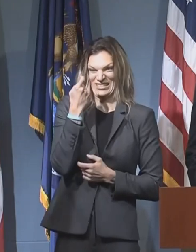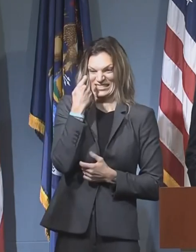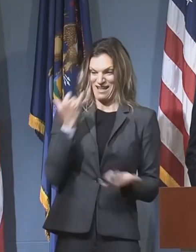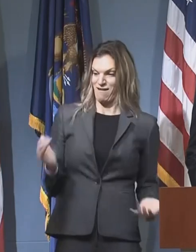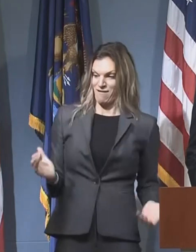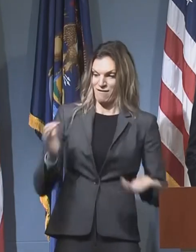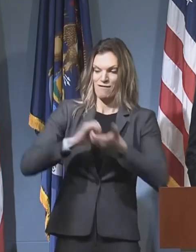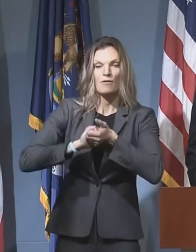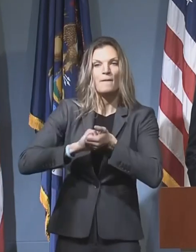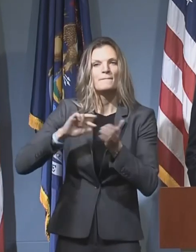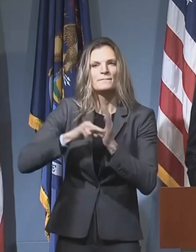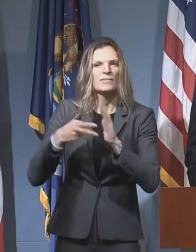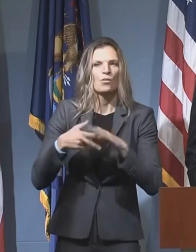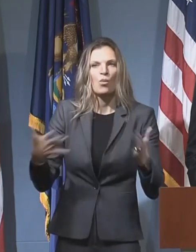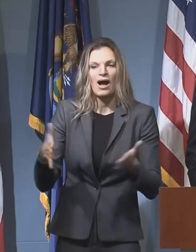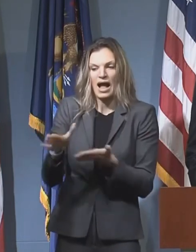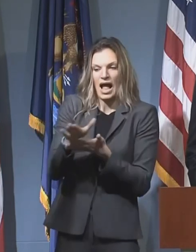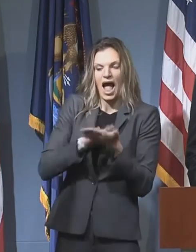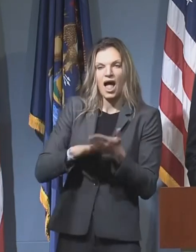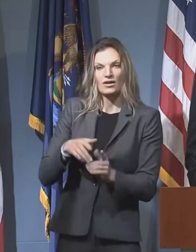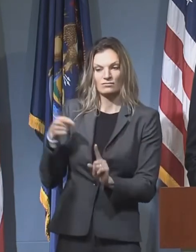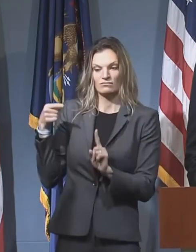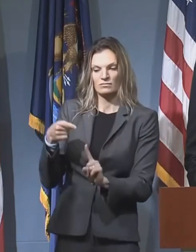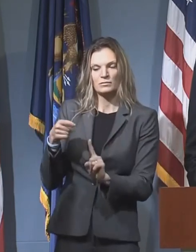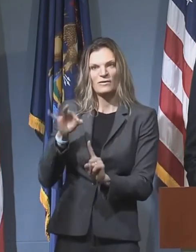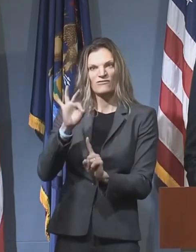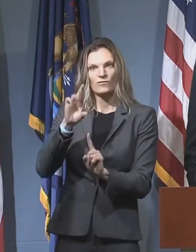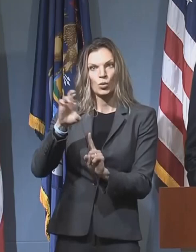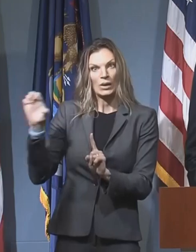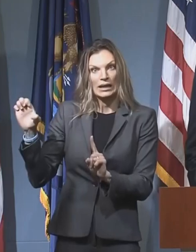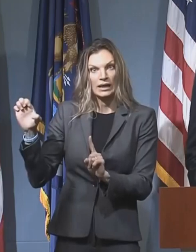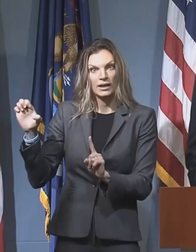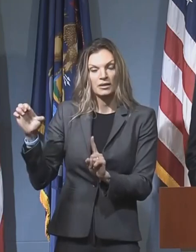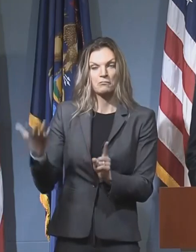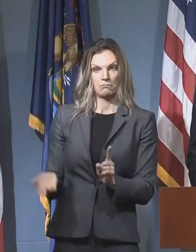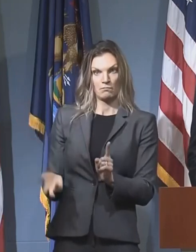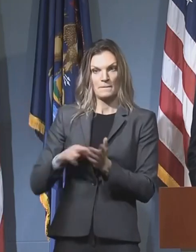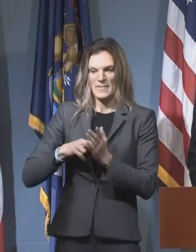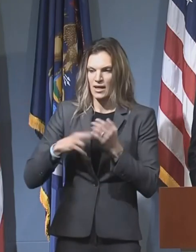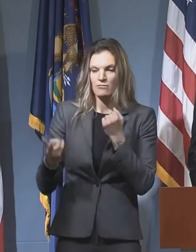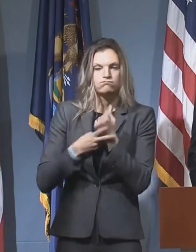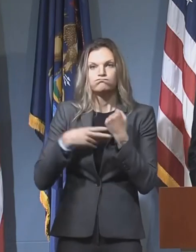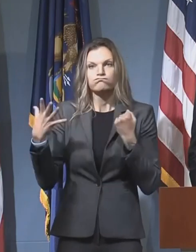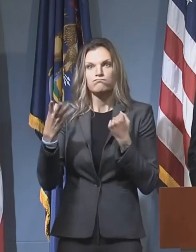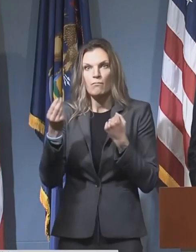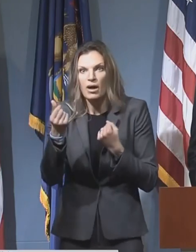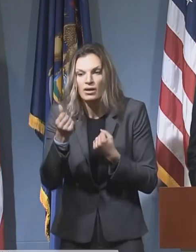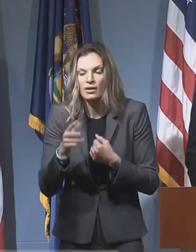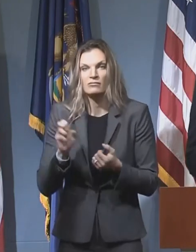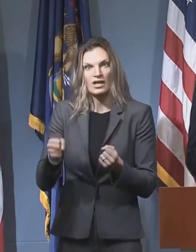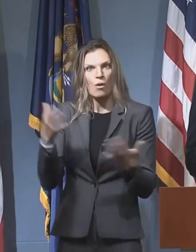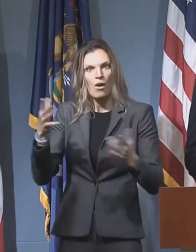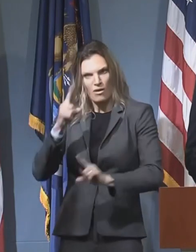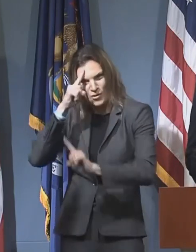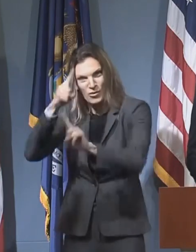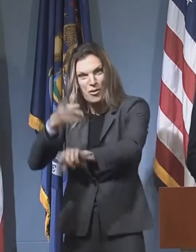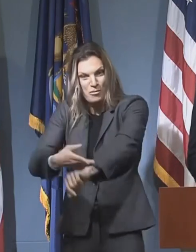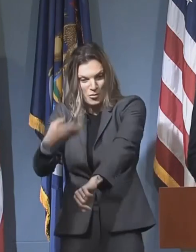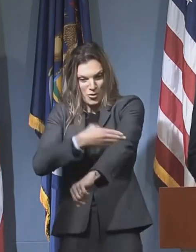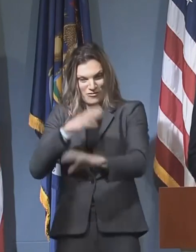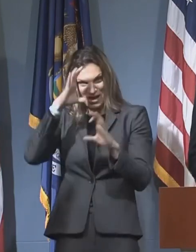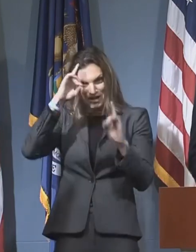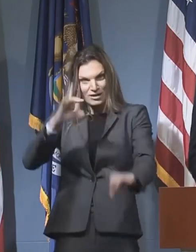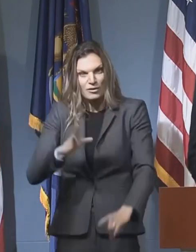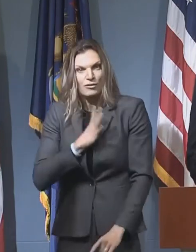for free. This program will save people time and money while helping them get another step closer to earning the degree or certification